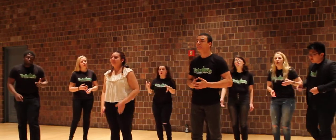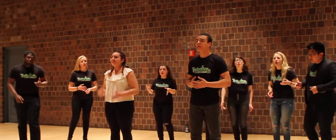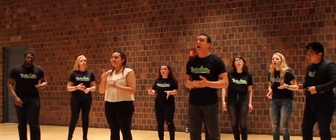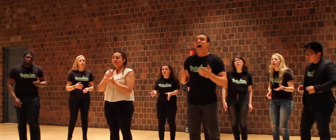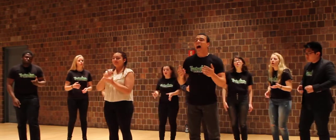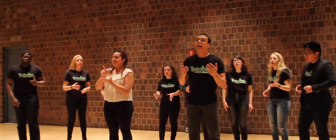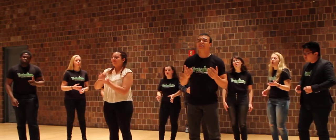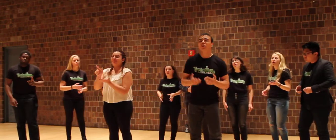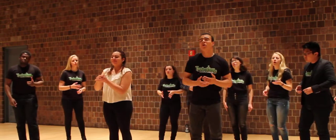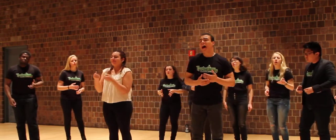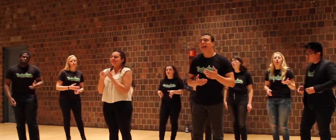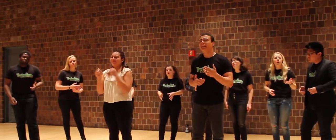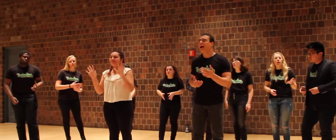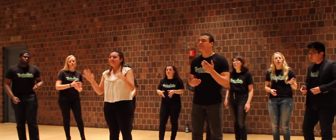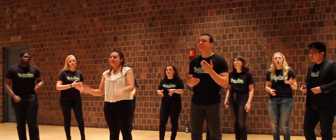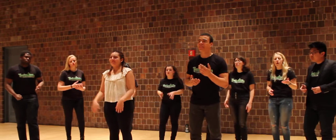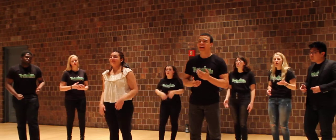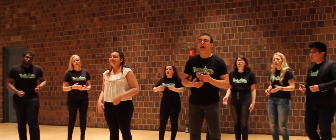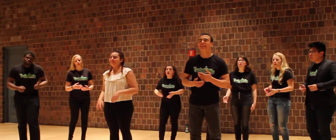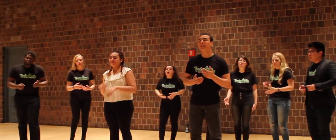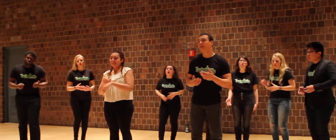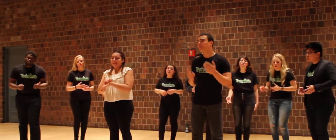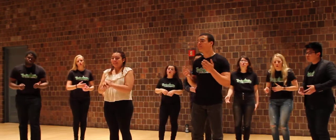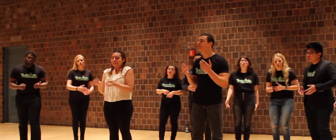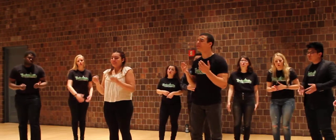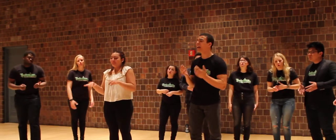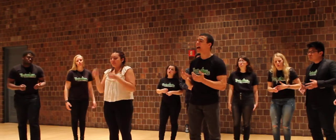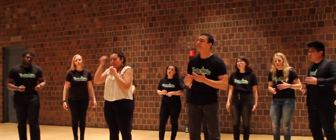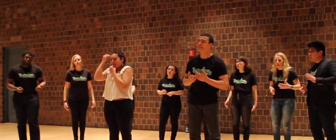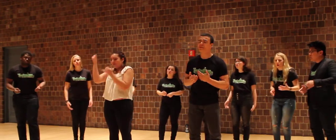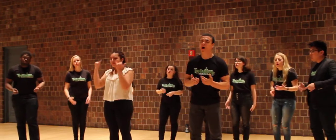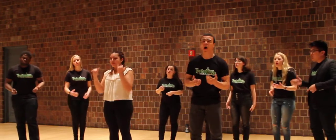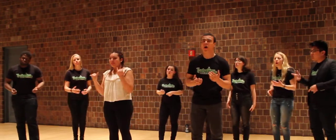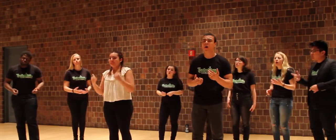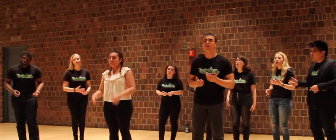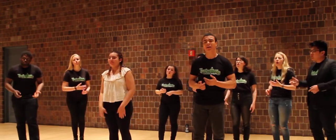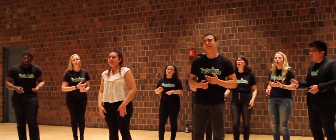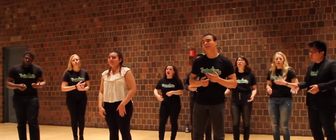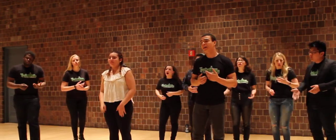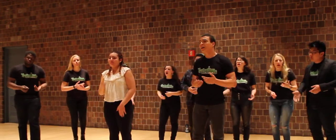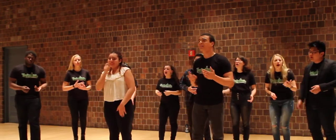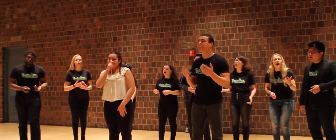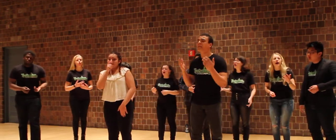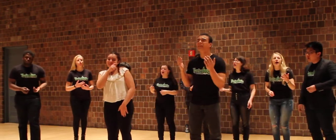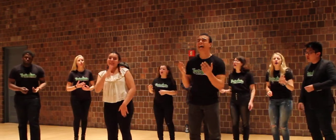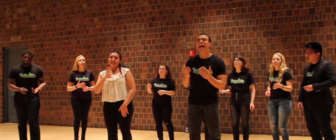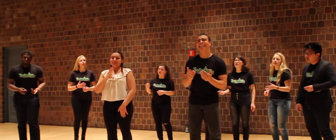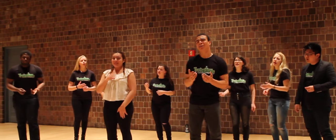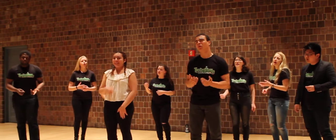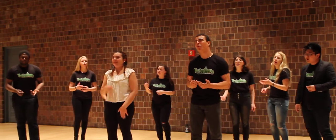I knew I loved you then, but you'd never know. Cause I played it cool